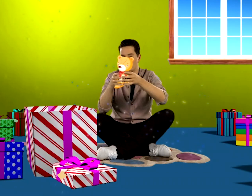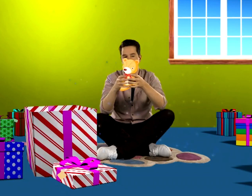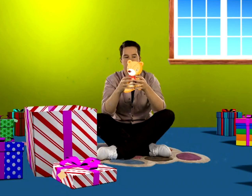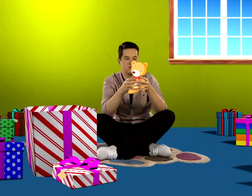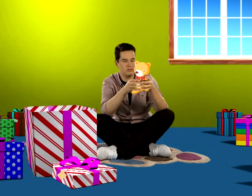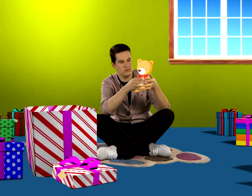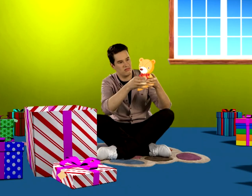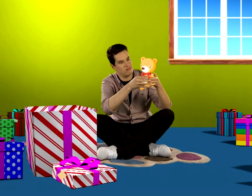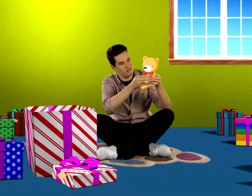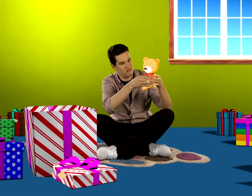And a squeaky bear.